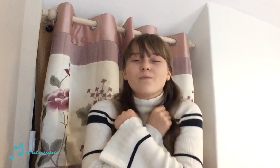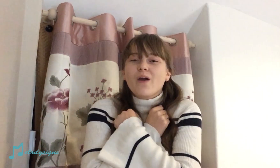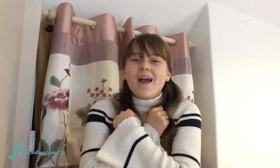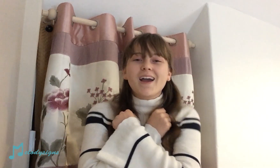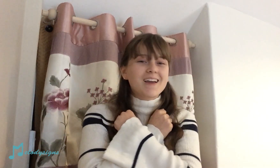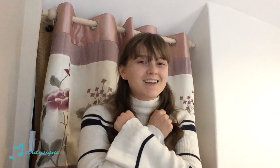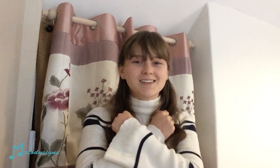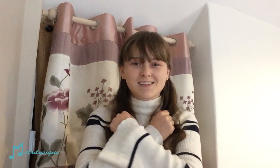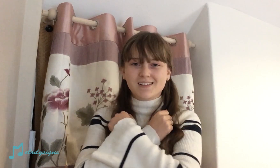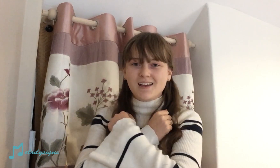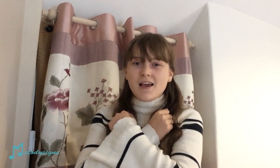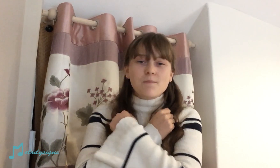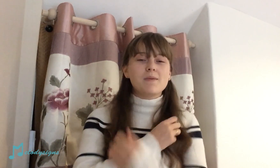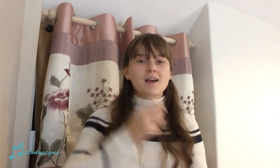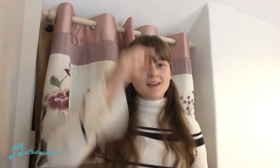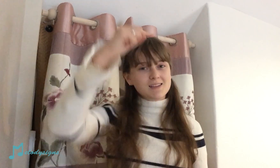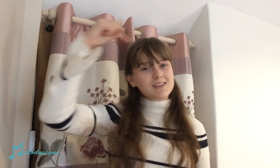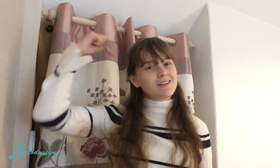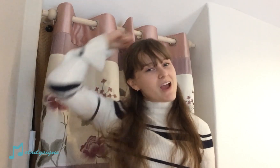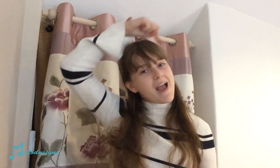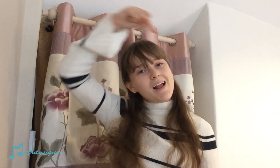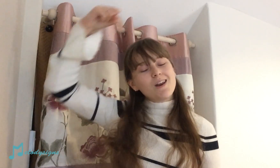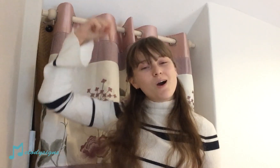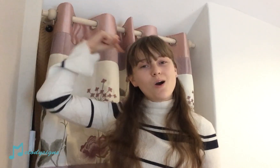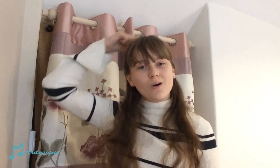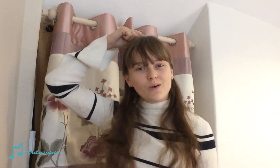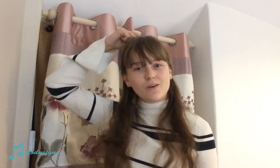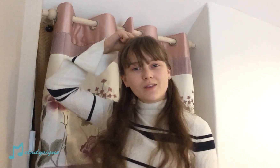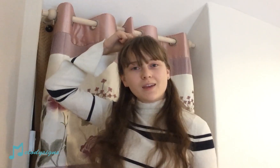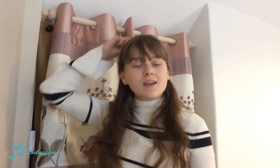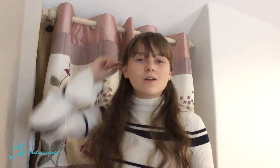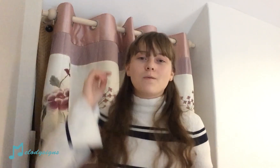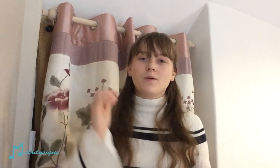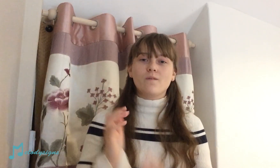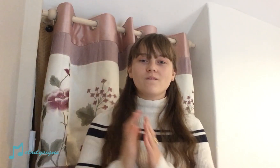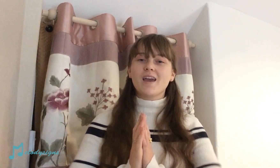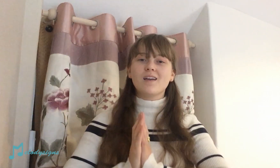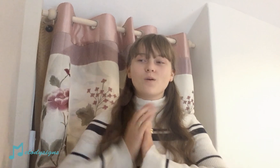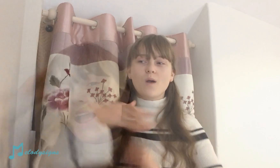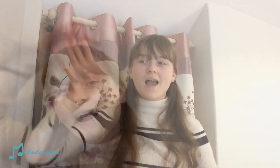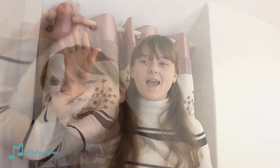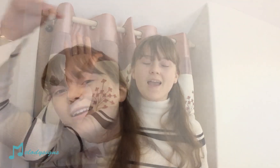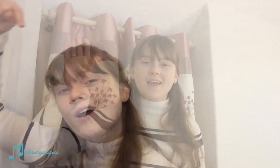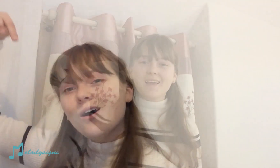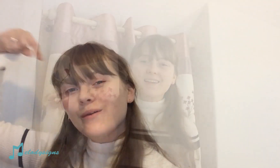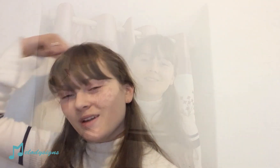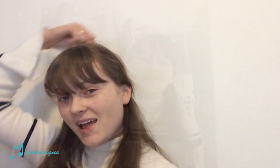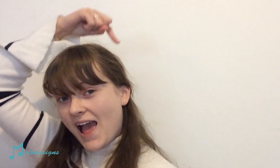embrace Baby I can see your halo, pray it won't fade away You're your halo,